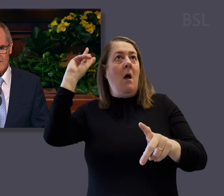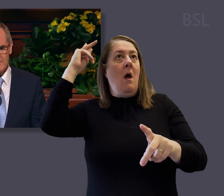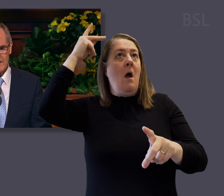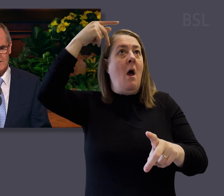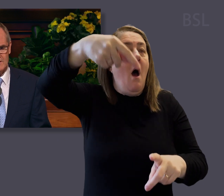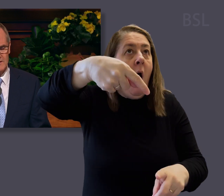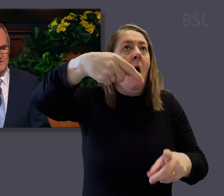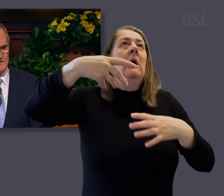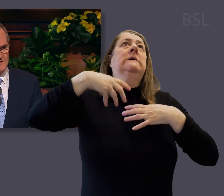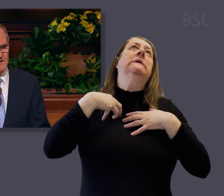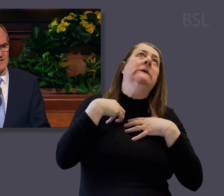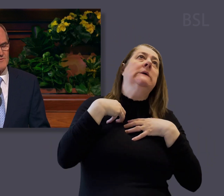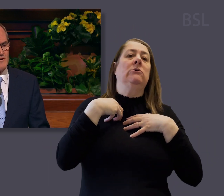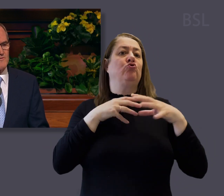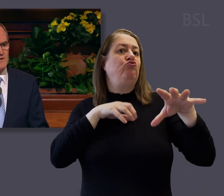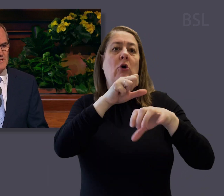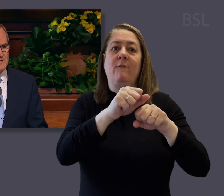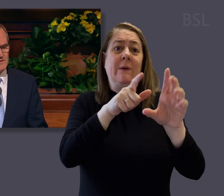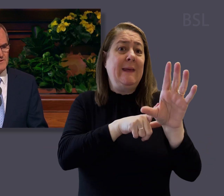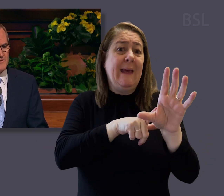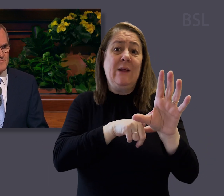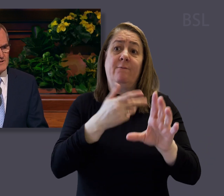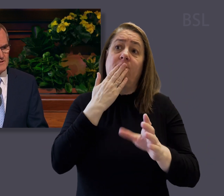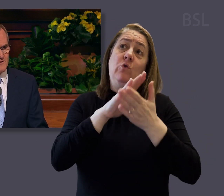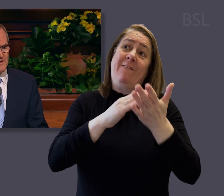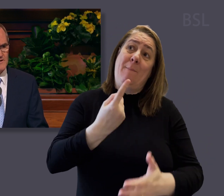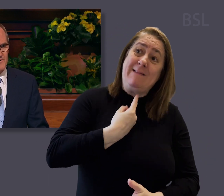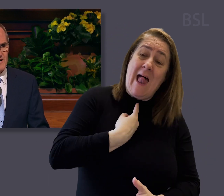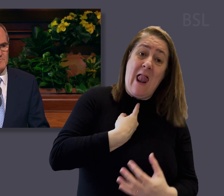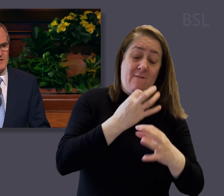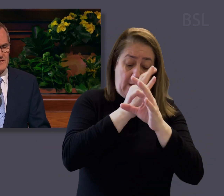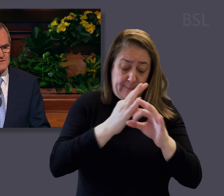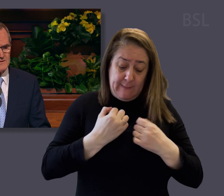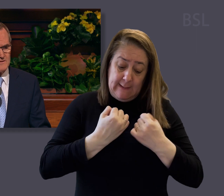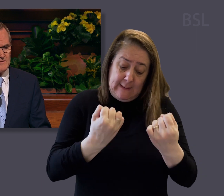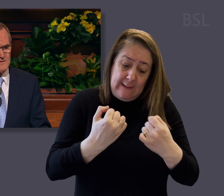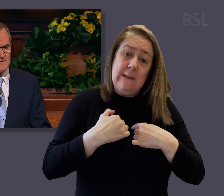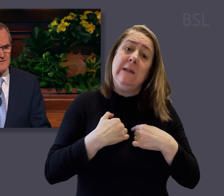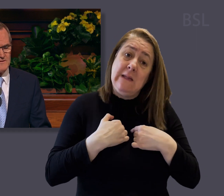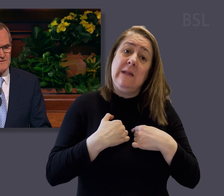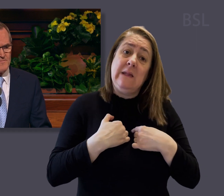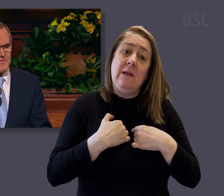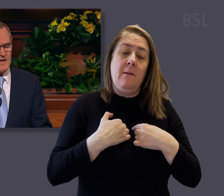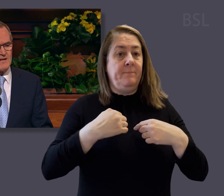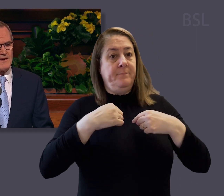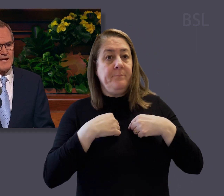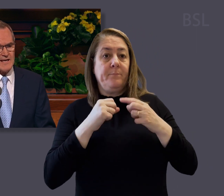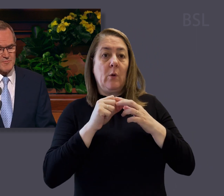events. I struggled for years to forgive myself and to find peace. Then, as